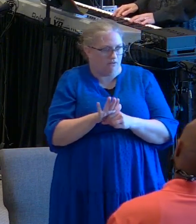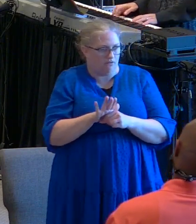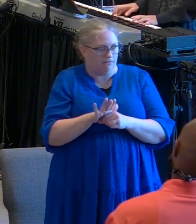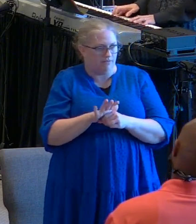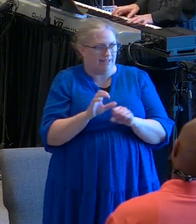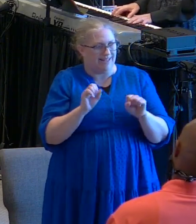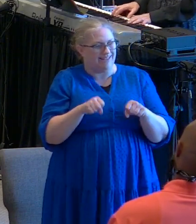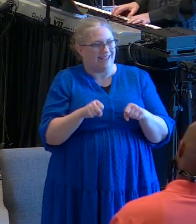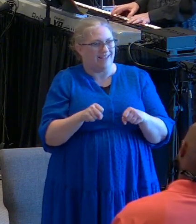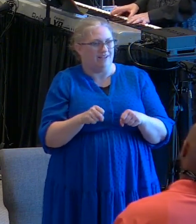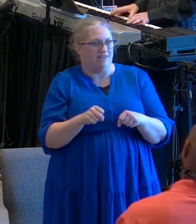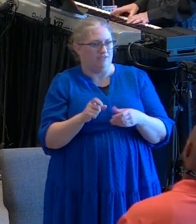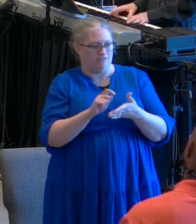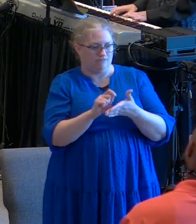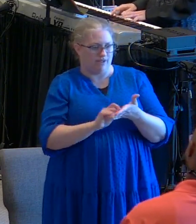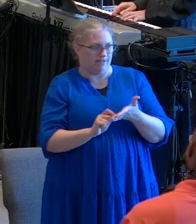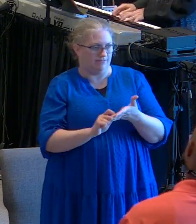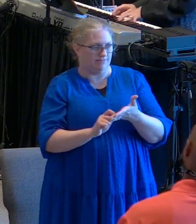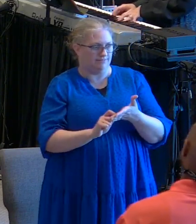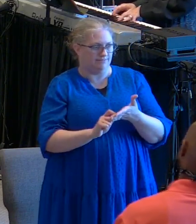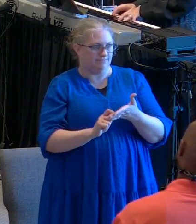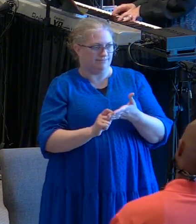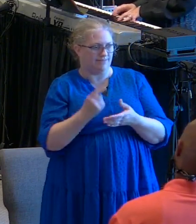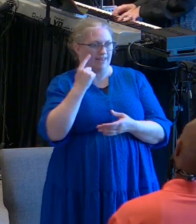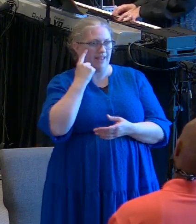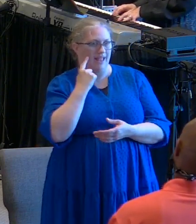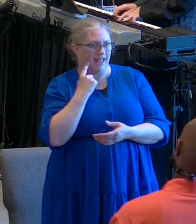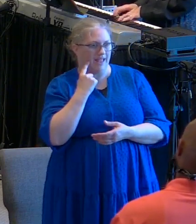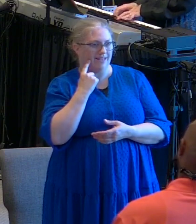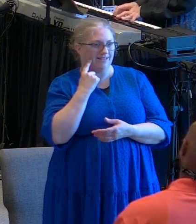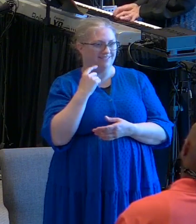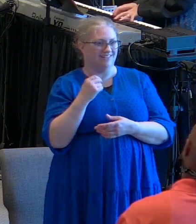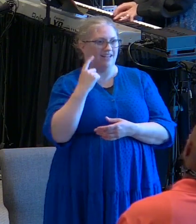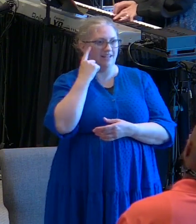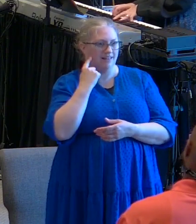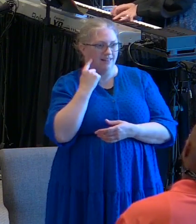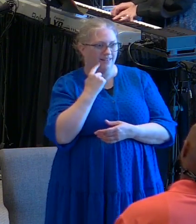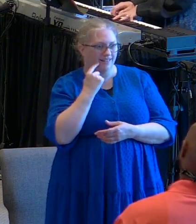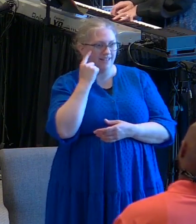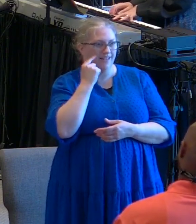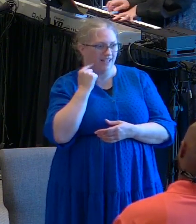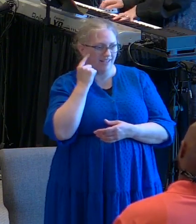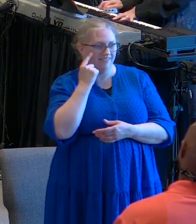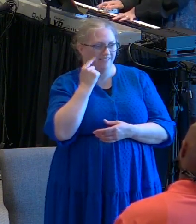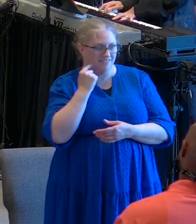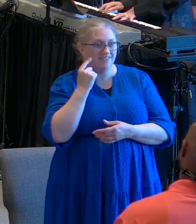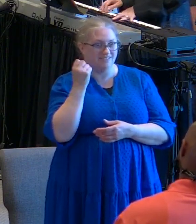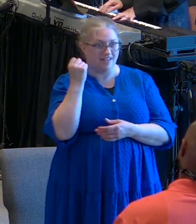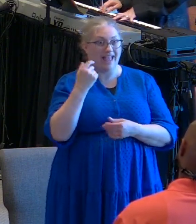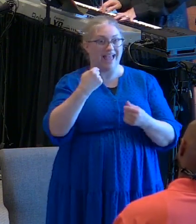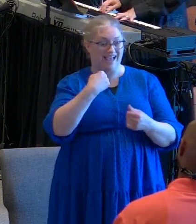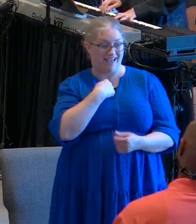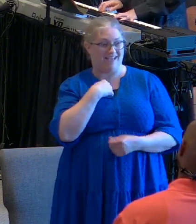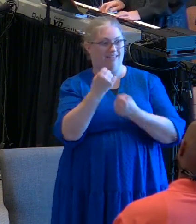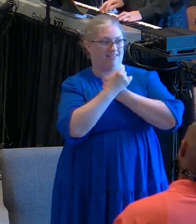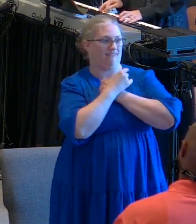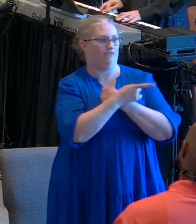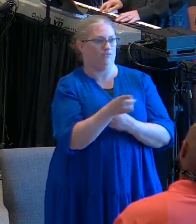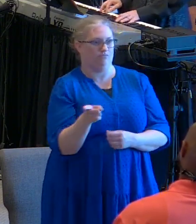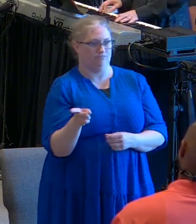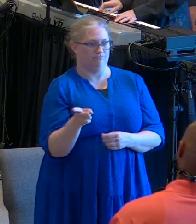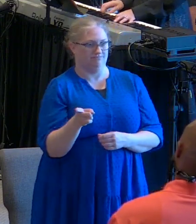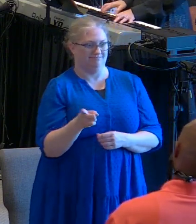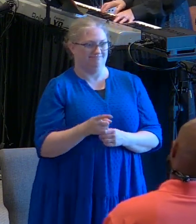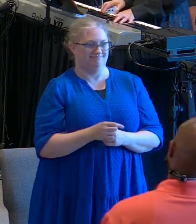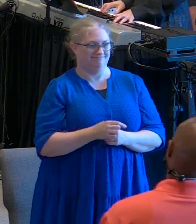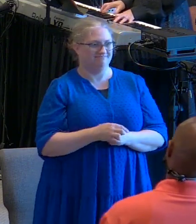you y un pequeño como este hombre con estos sensores algo